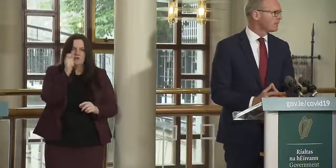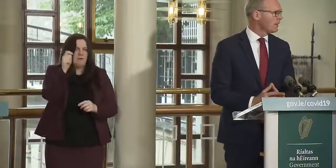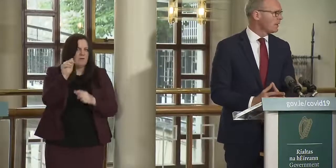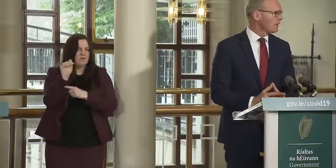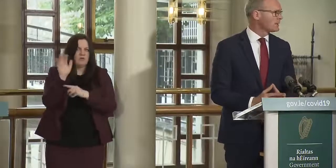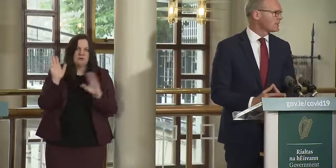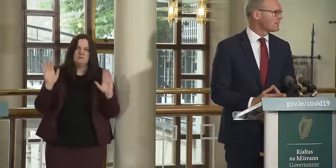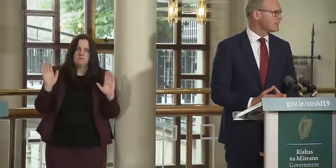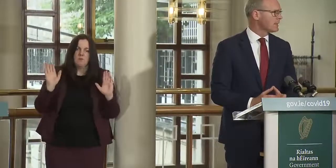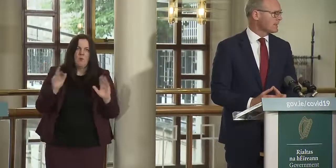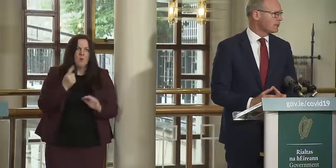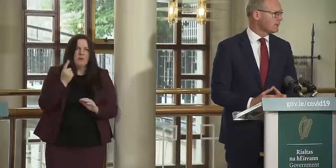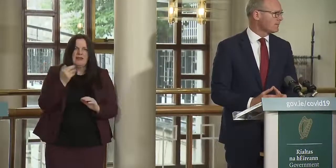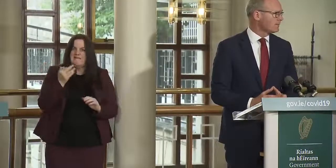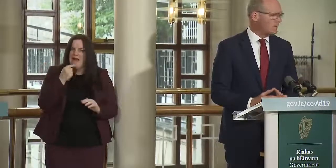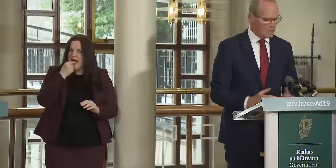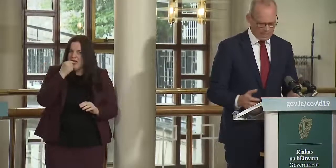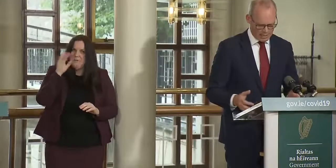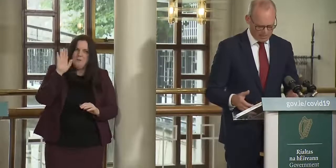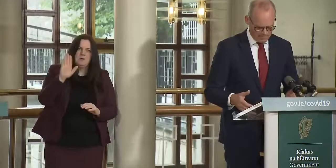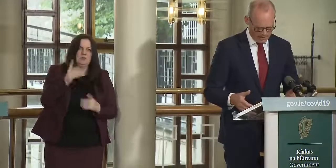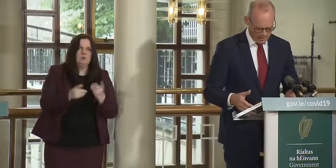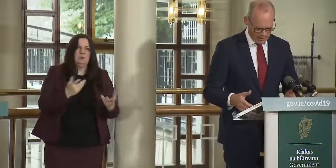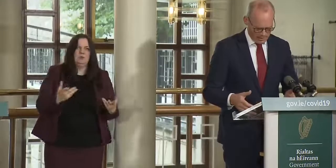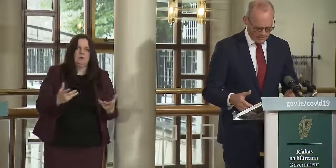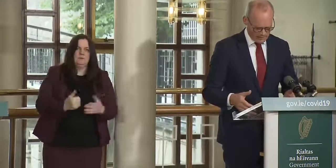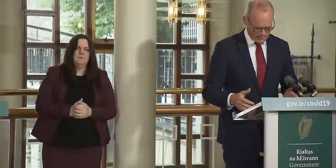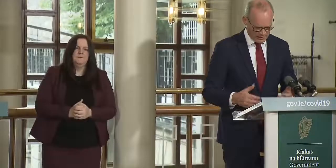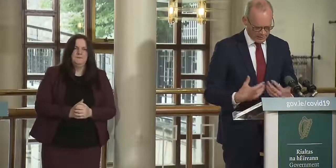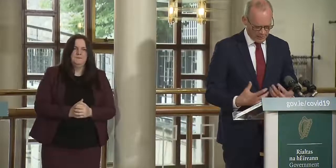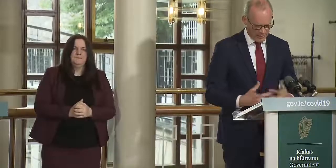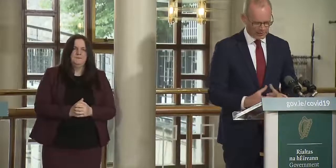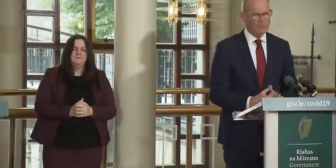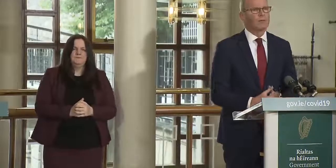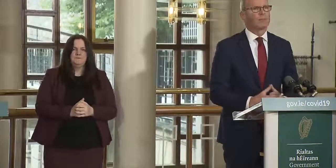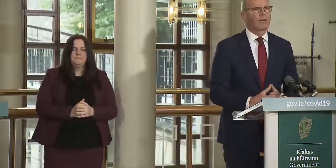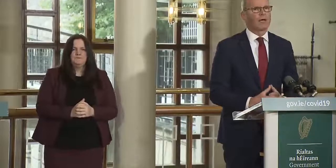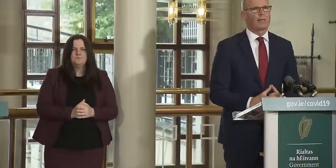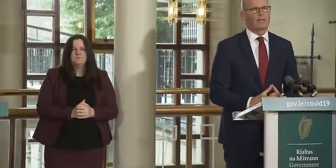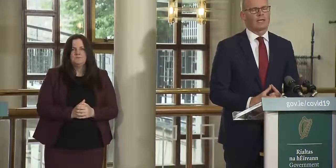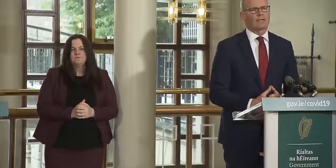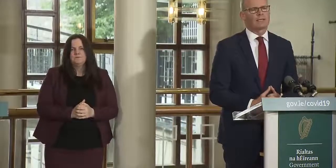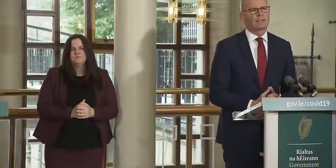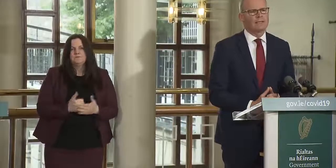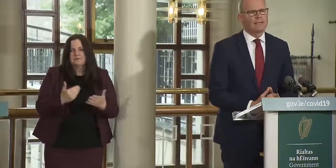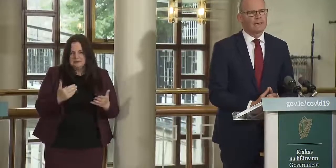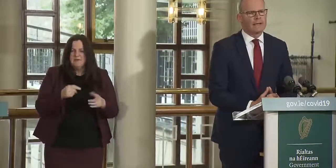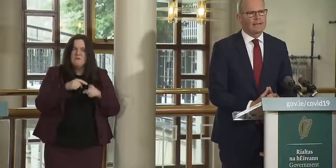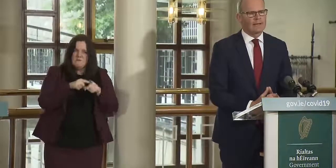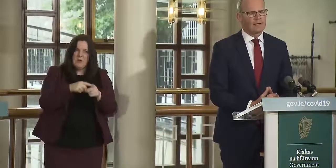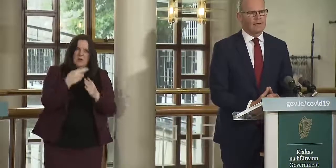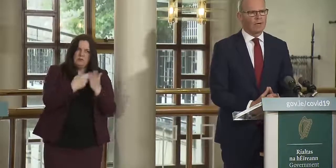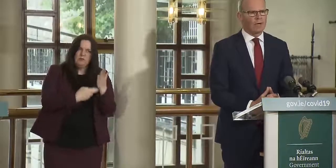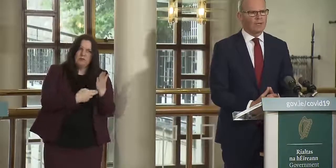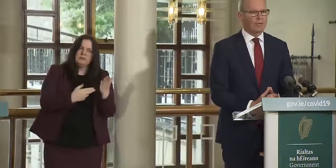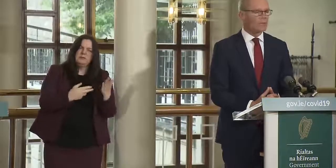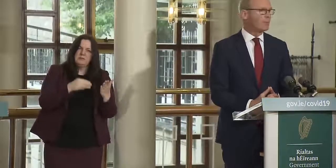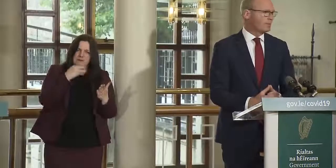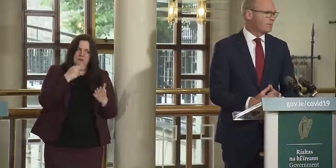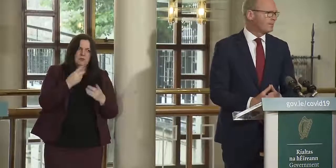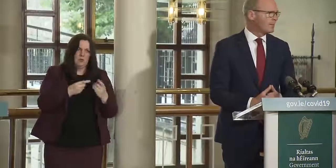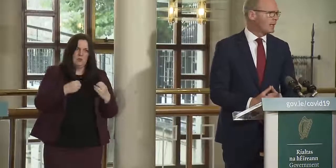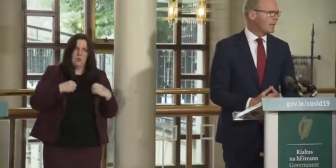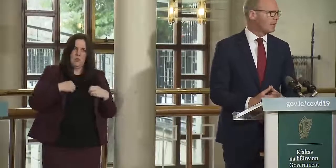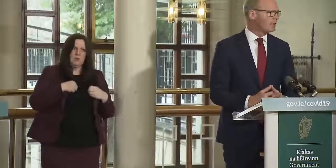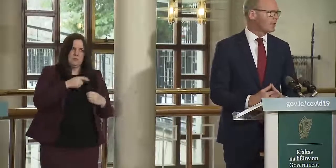unless it's essential and by complying with that you are doing